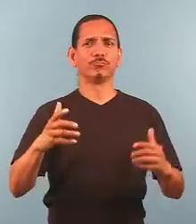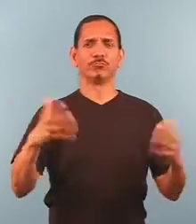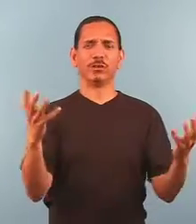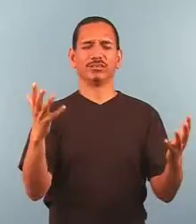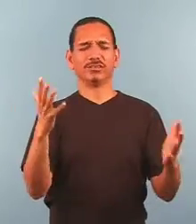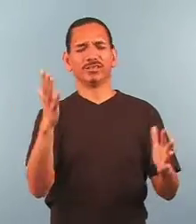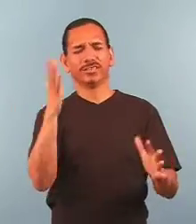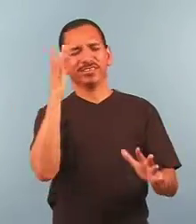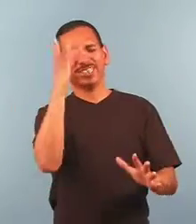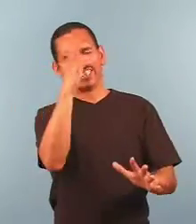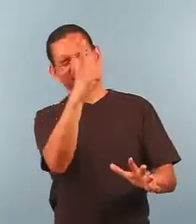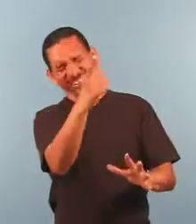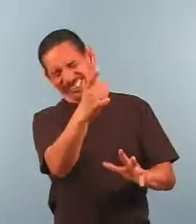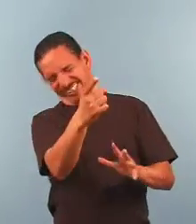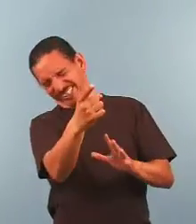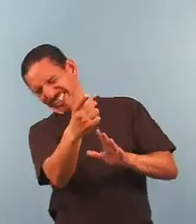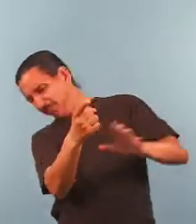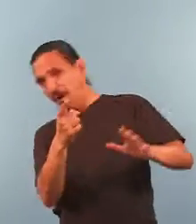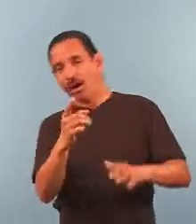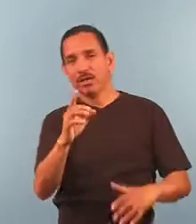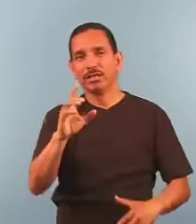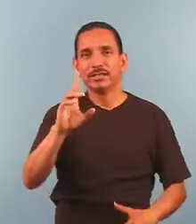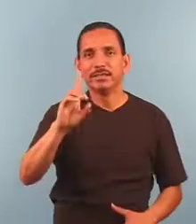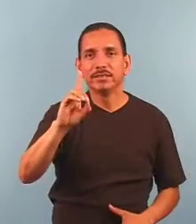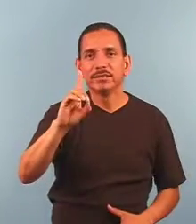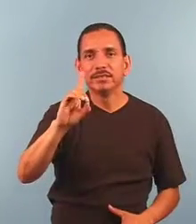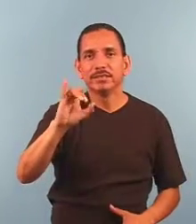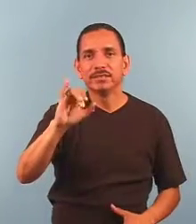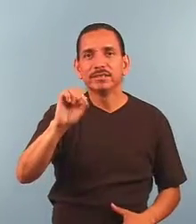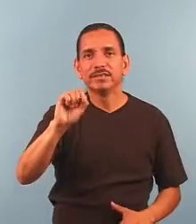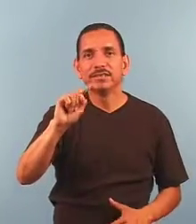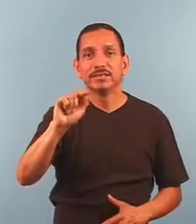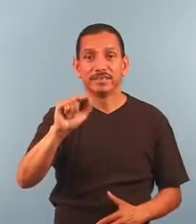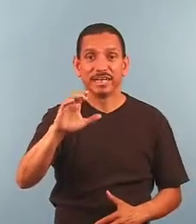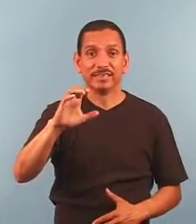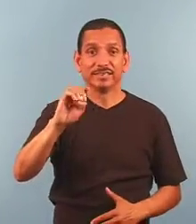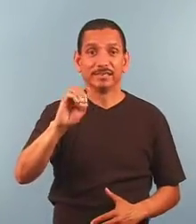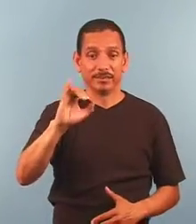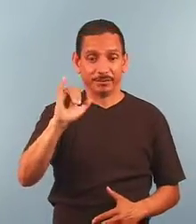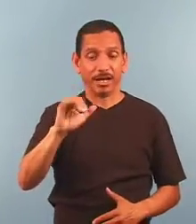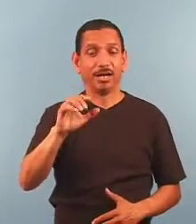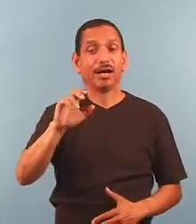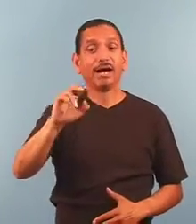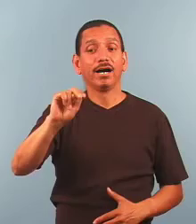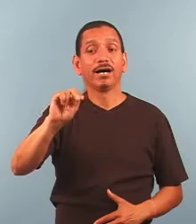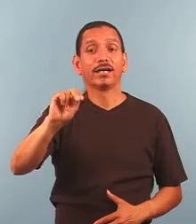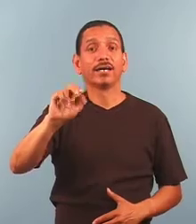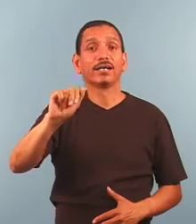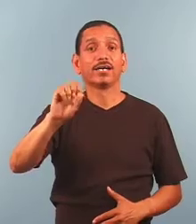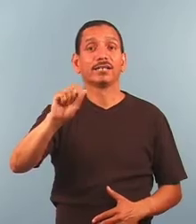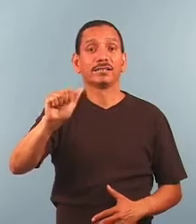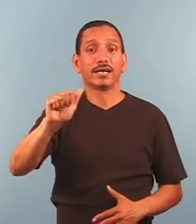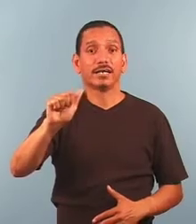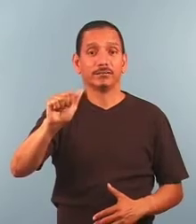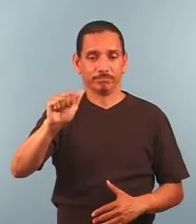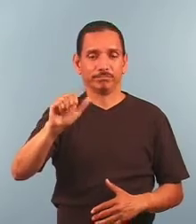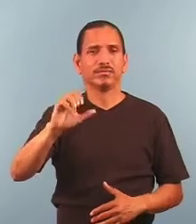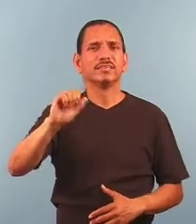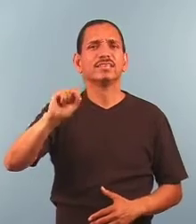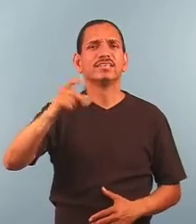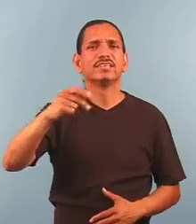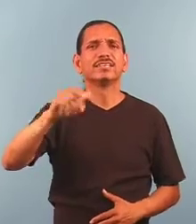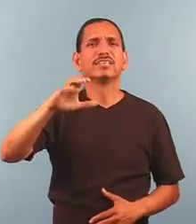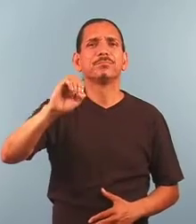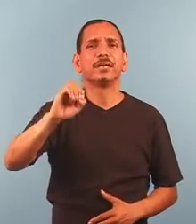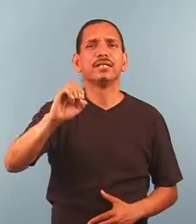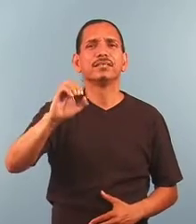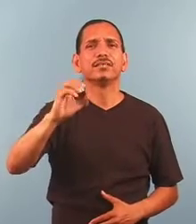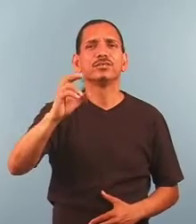What is the farthest distance a NASA spacecraft